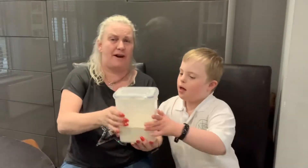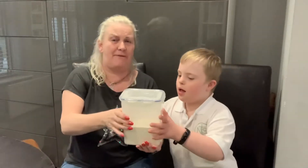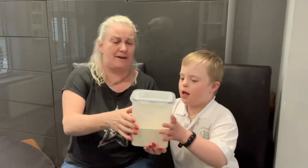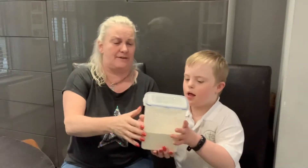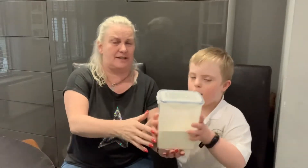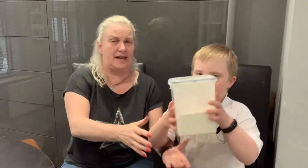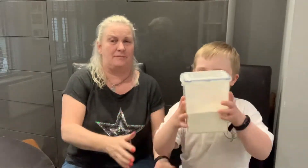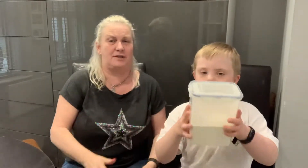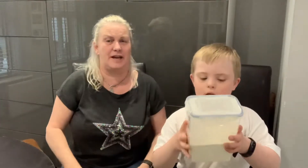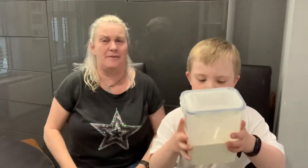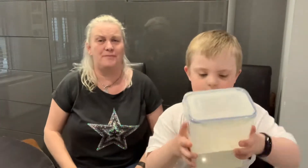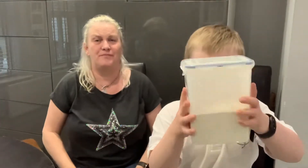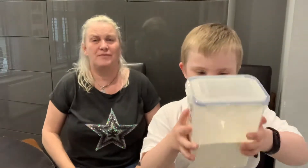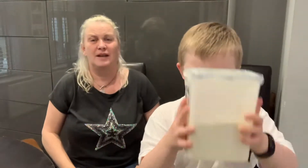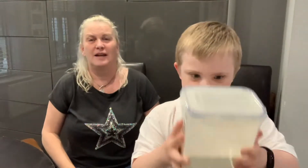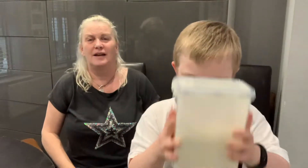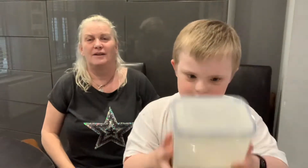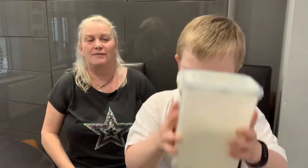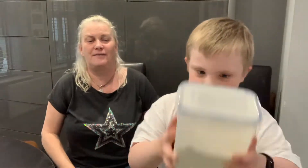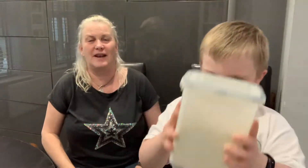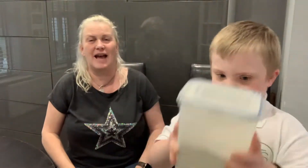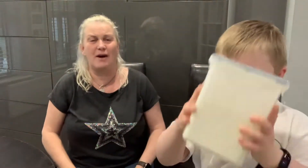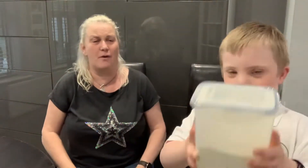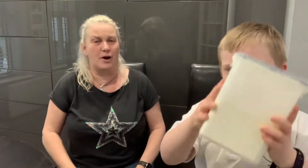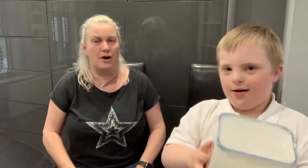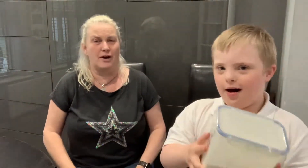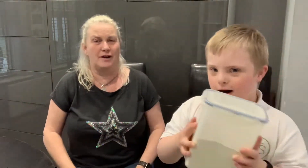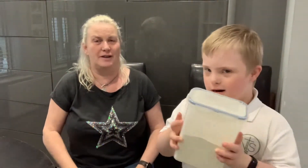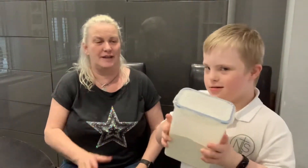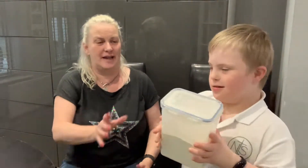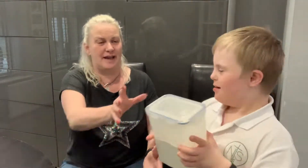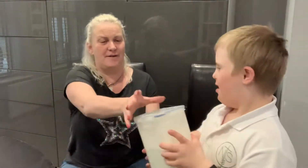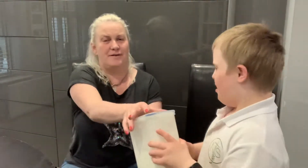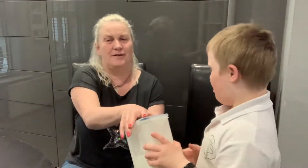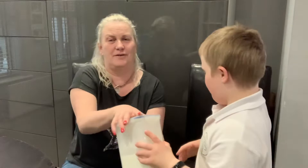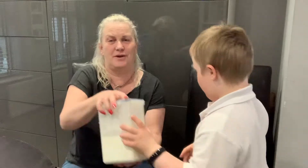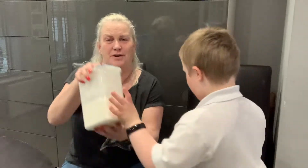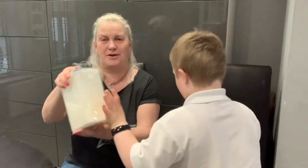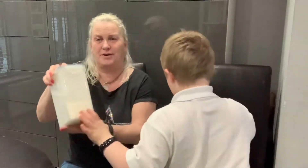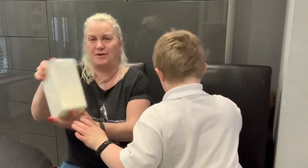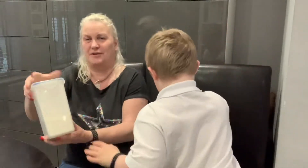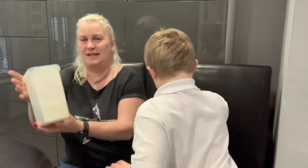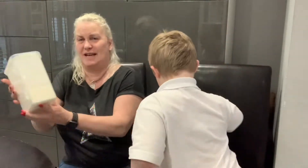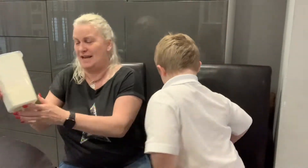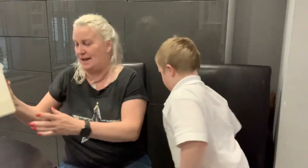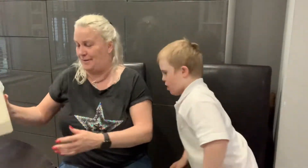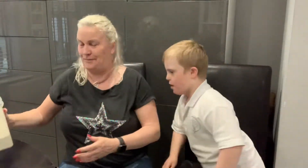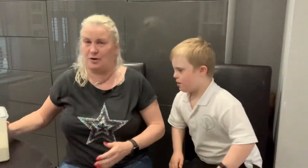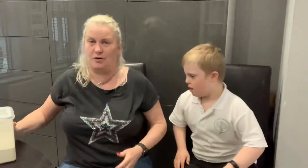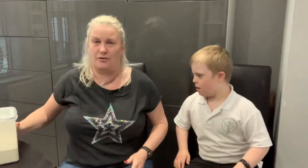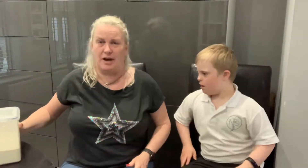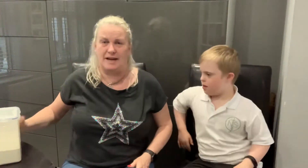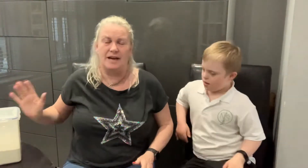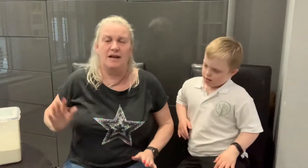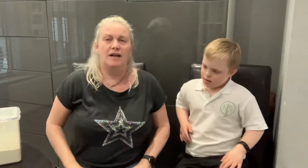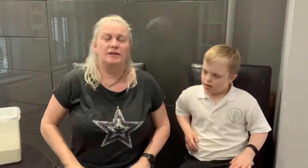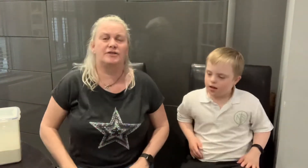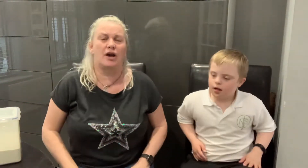our flowers catch, yeah? Flower! Yeah? Whoa! It's in the ear! Alright! So,